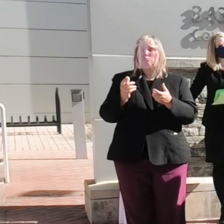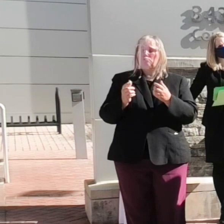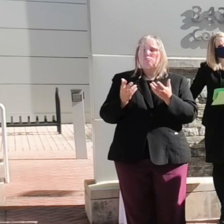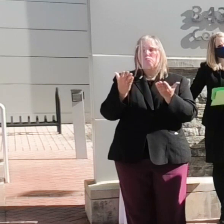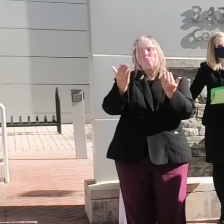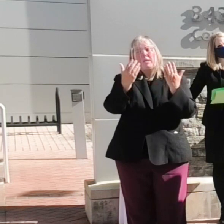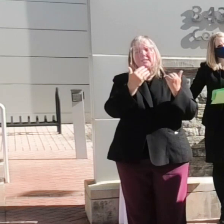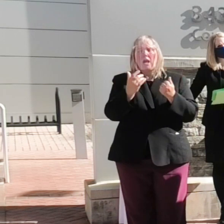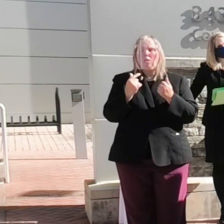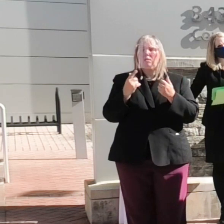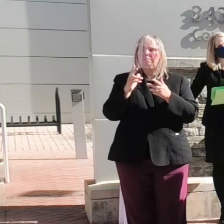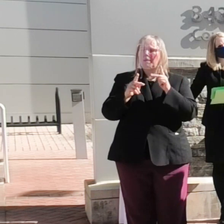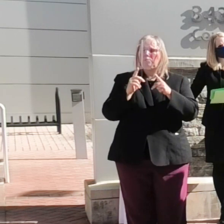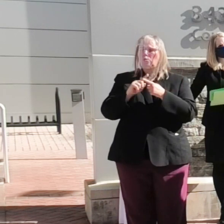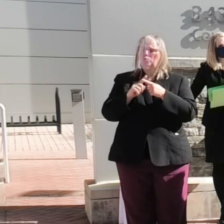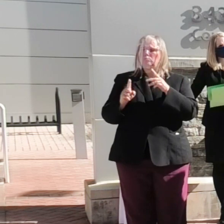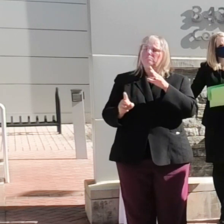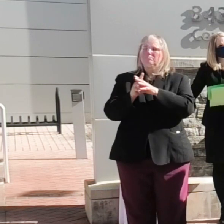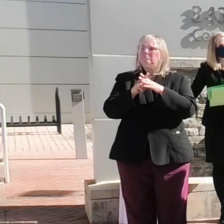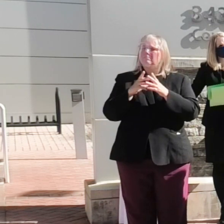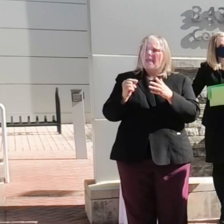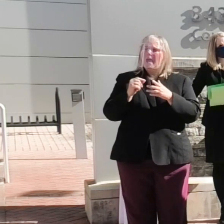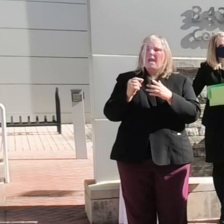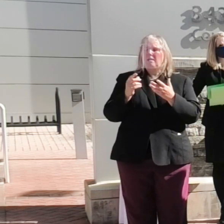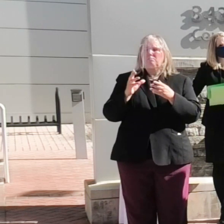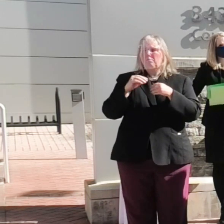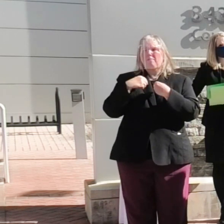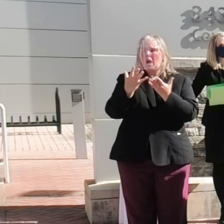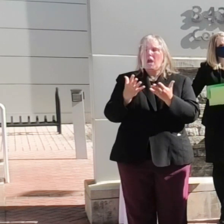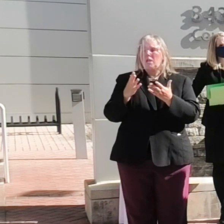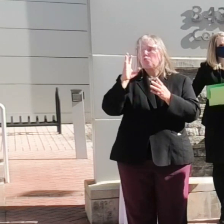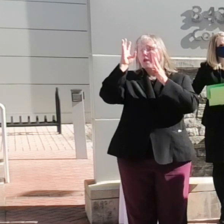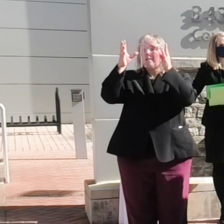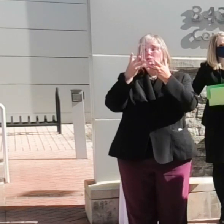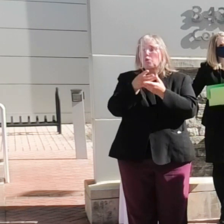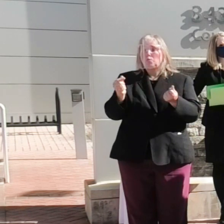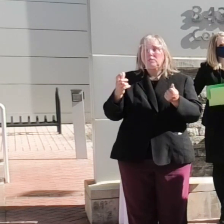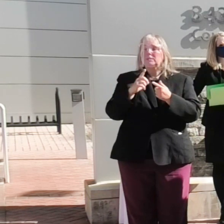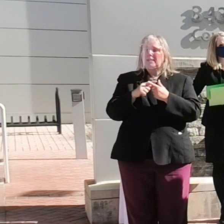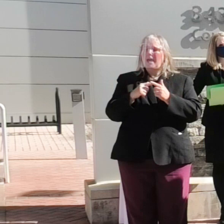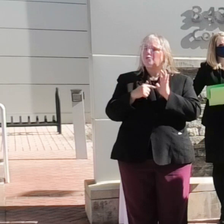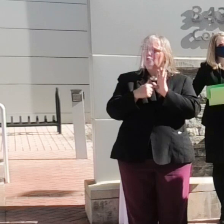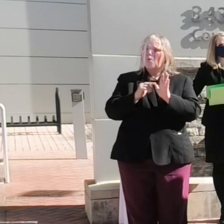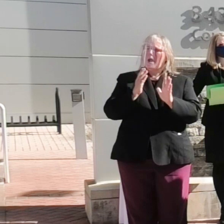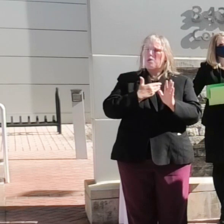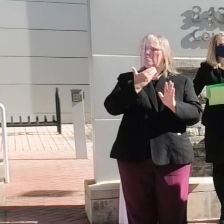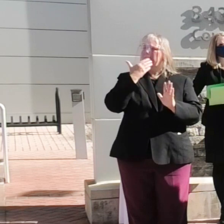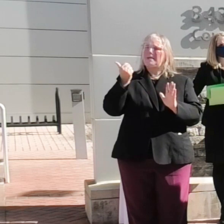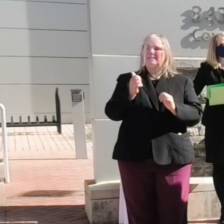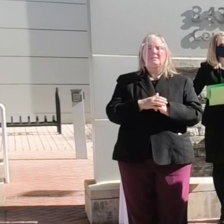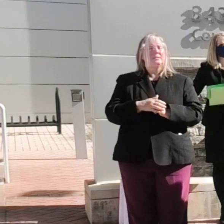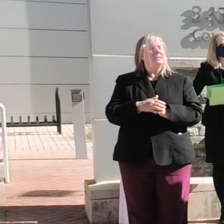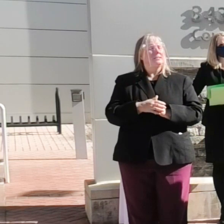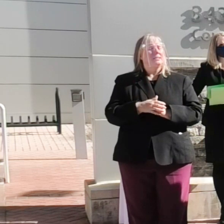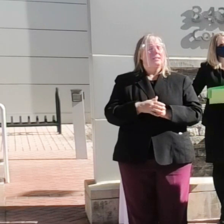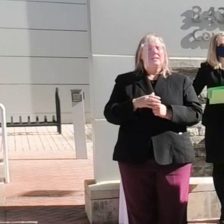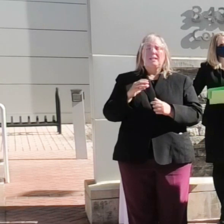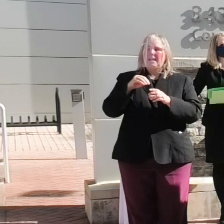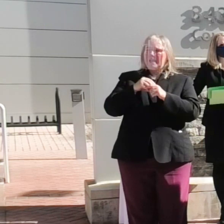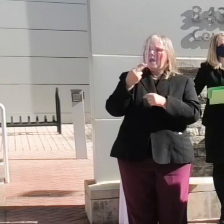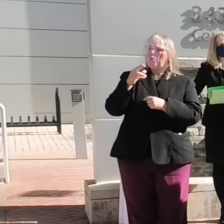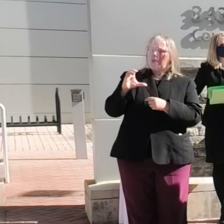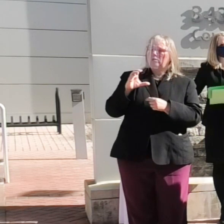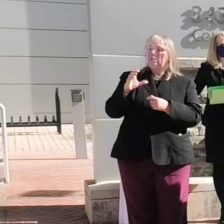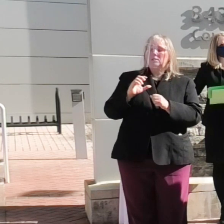creative solutions and also bringing out some of the best in us. And Howard County's vibrant